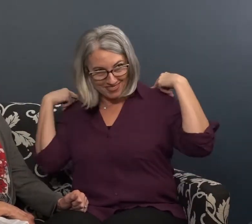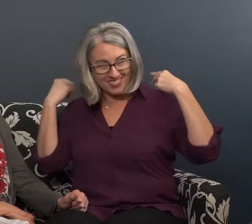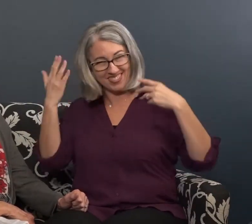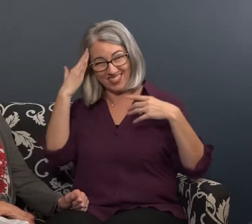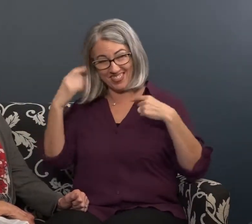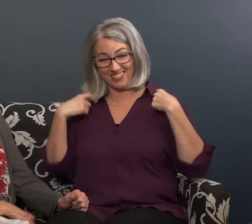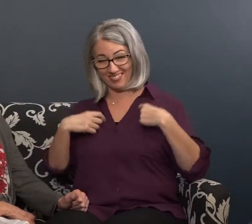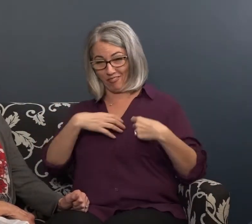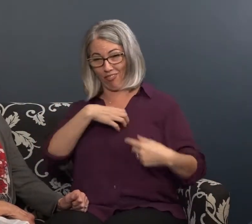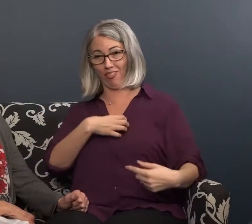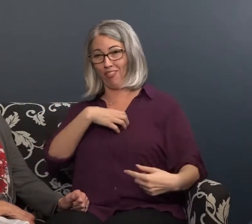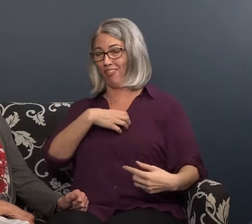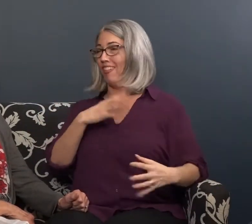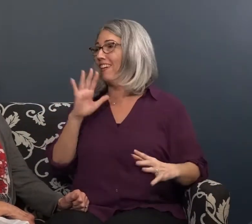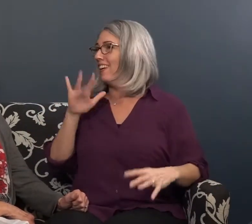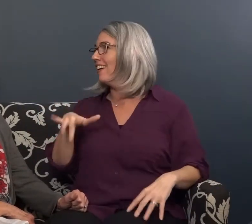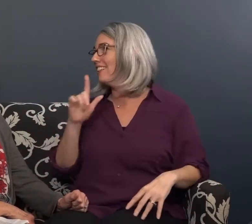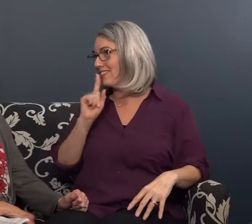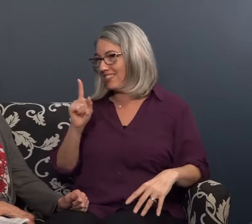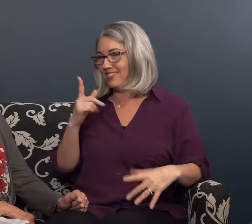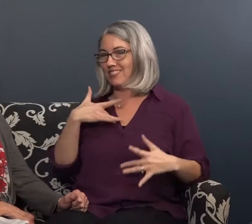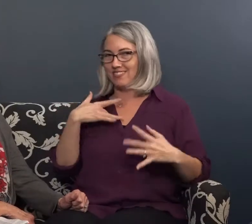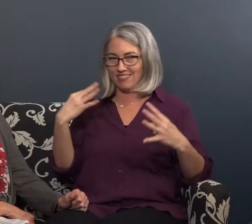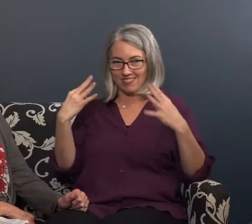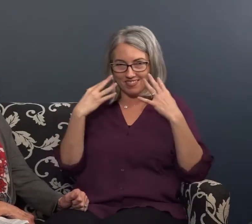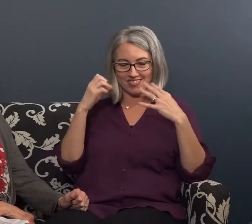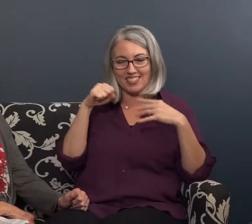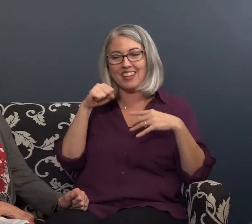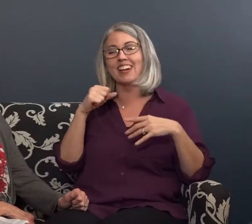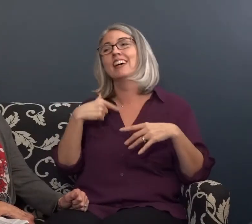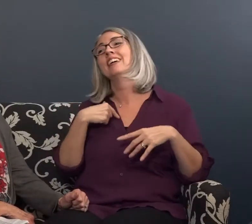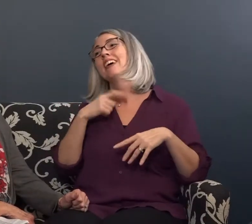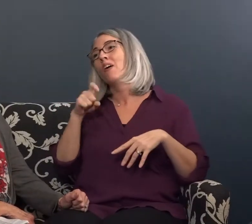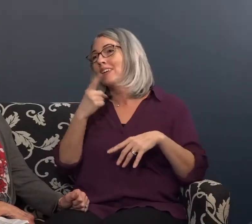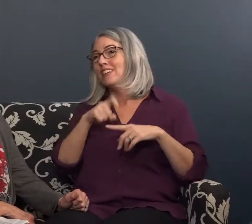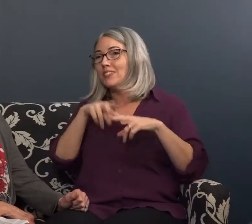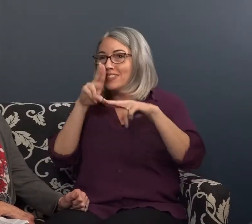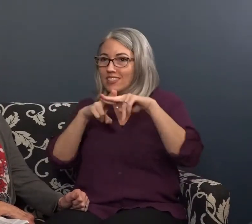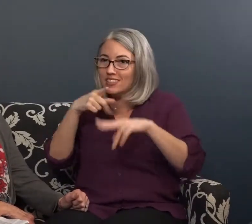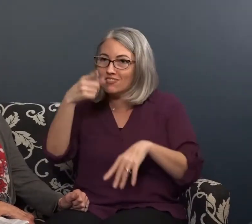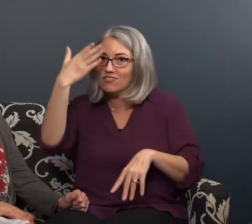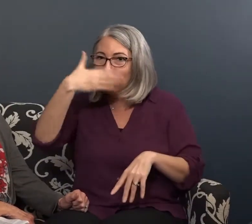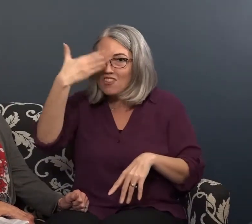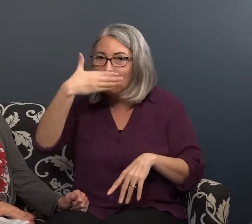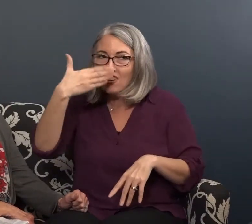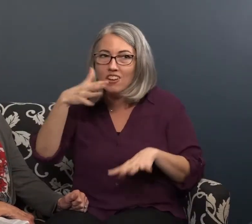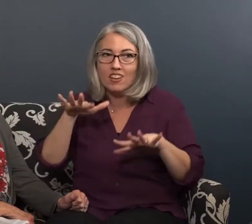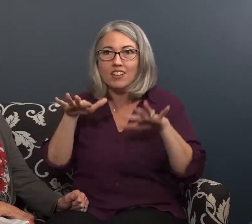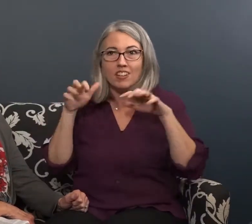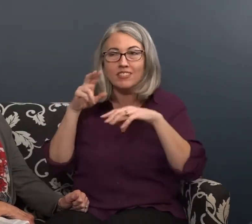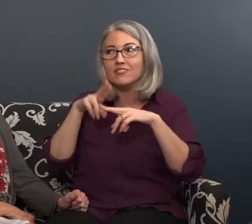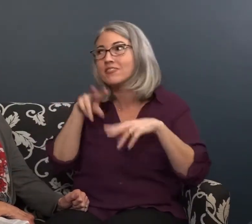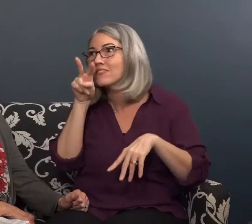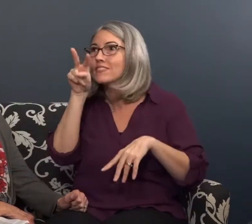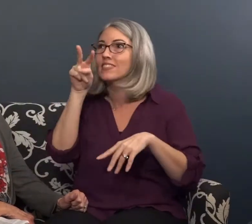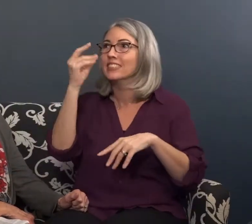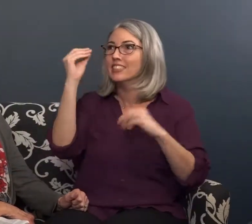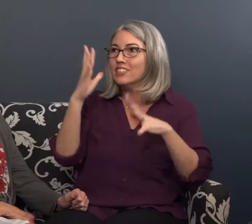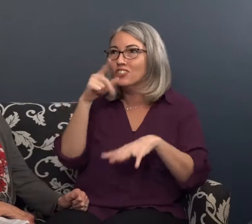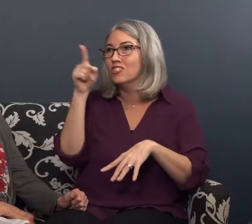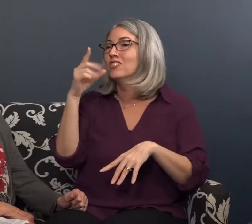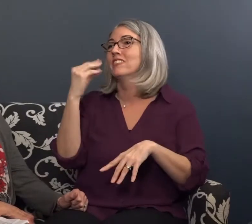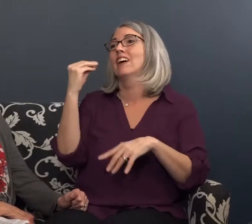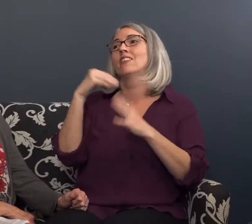the auditory trainer it was heavy I had to wear it around my neck and I remember all the kids looking at me